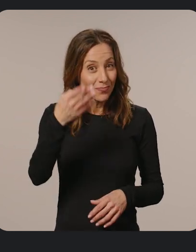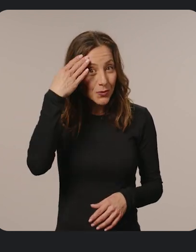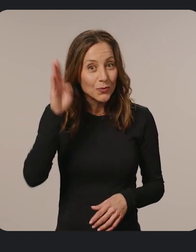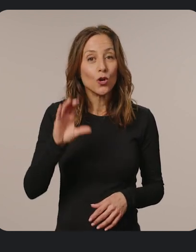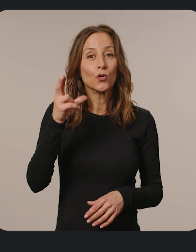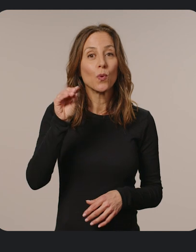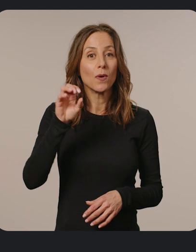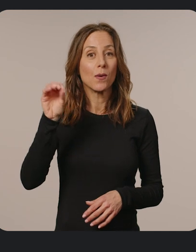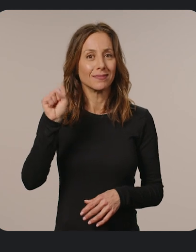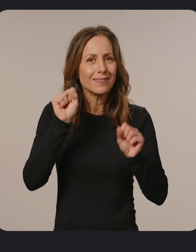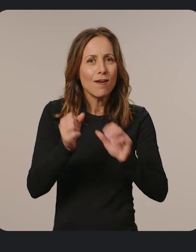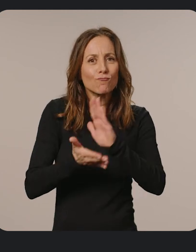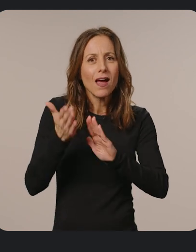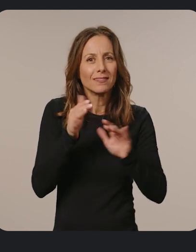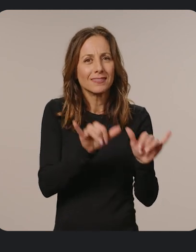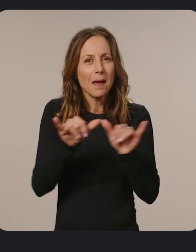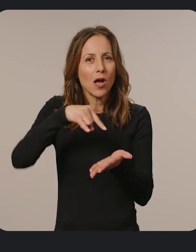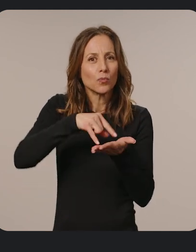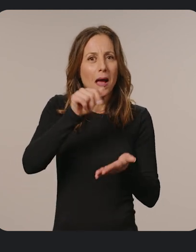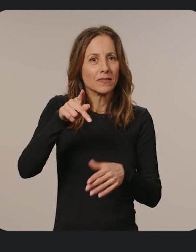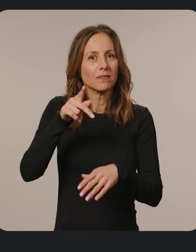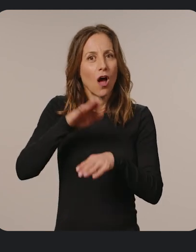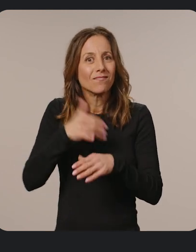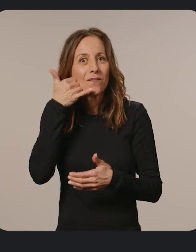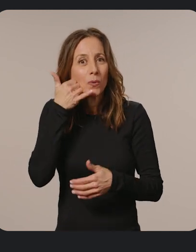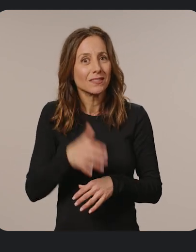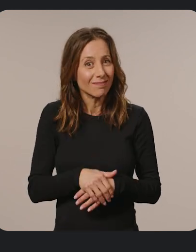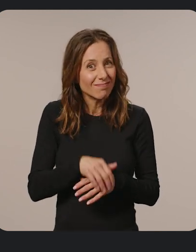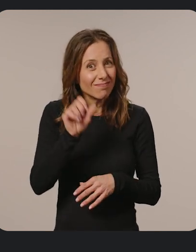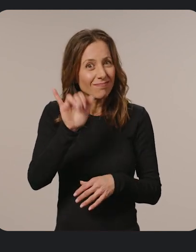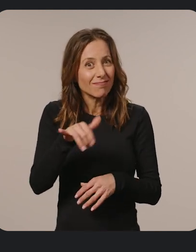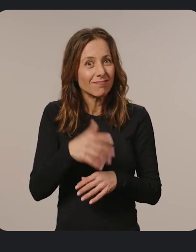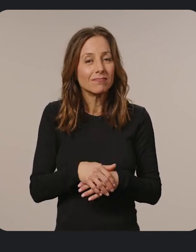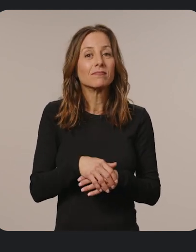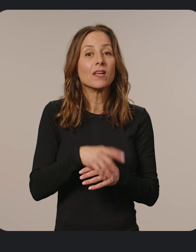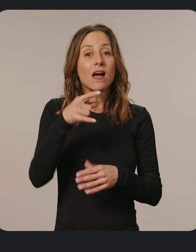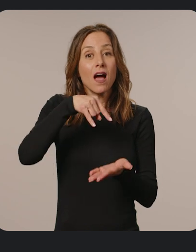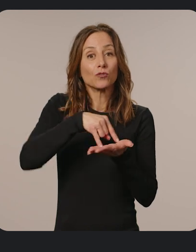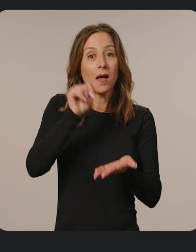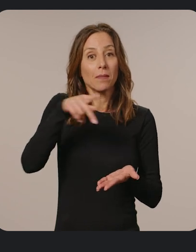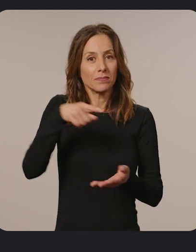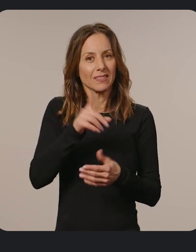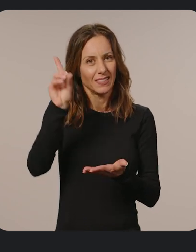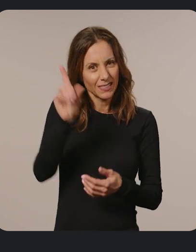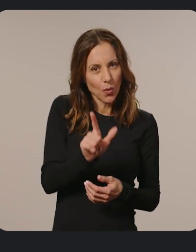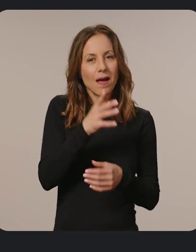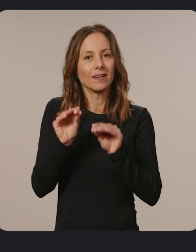Chrome OS can run the same Android apps that run on phones? That's right. Android apps are downloadable and